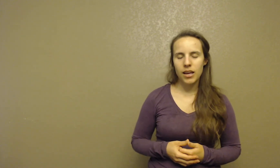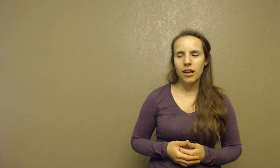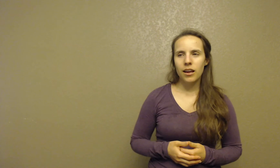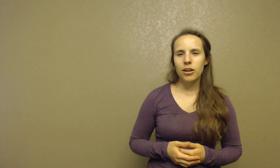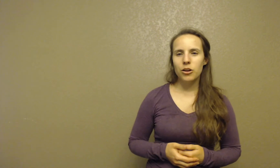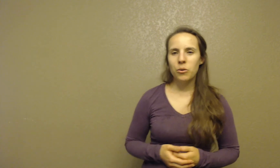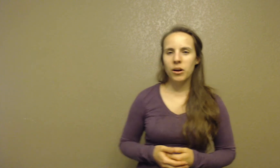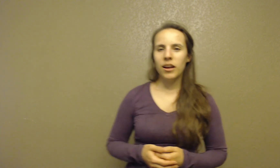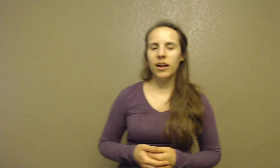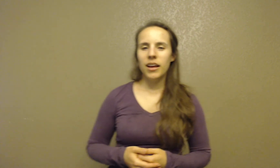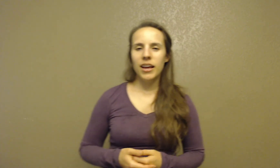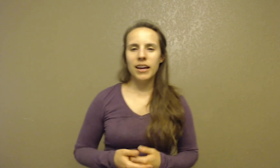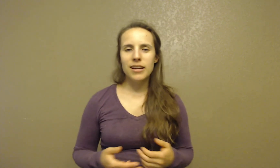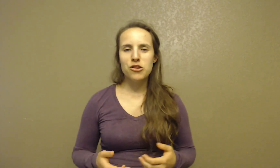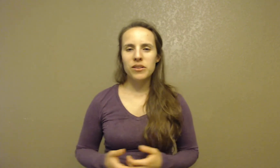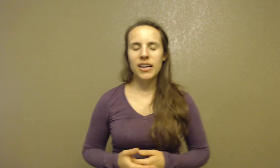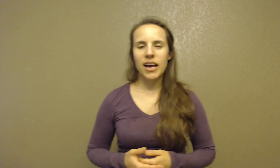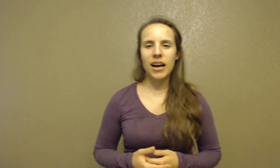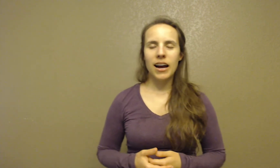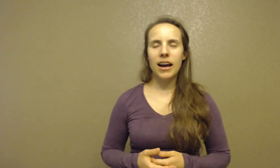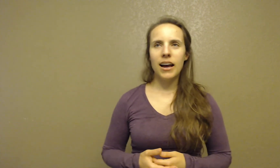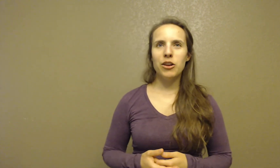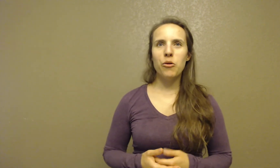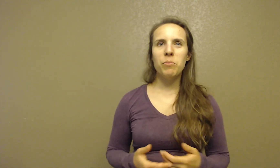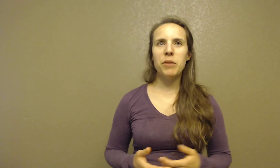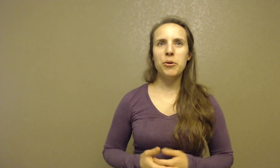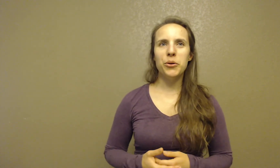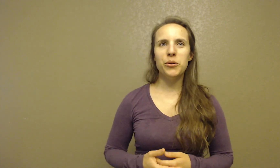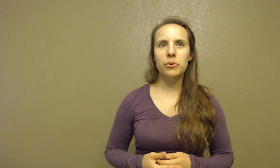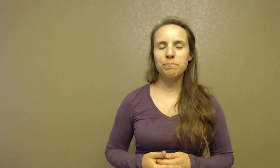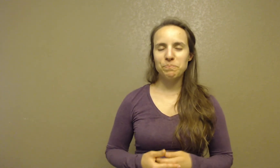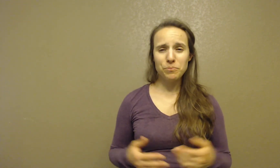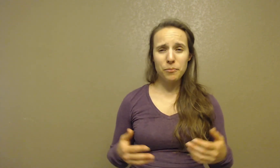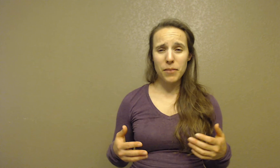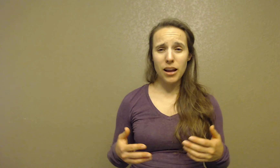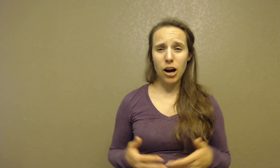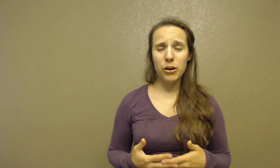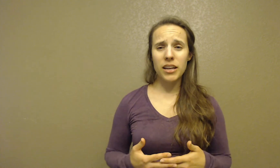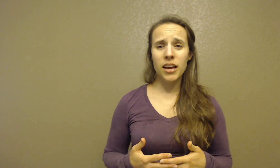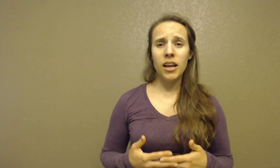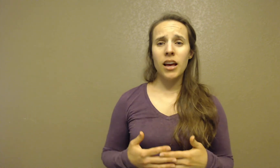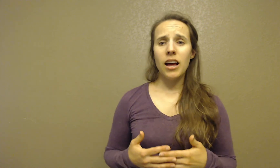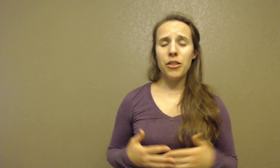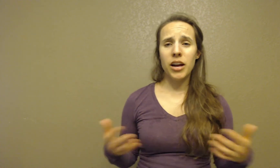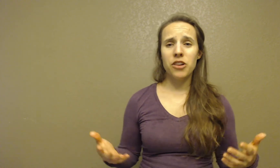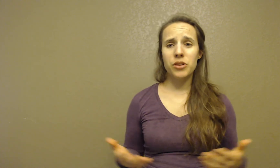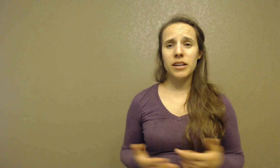You know, it's interesting, I know of people who are in other countries